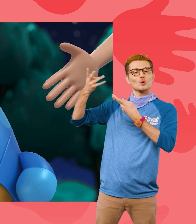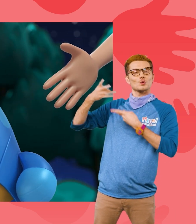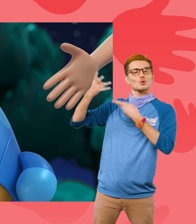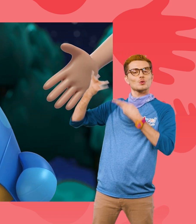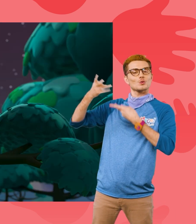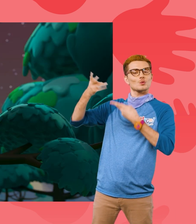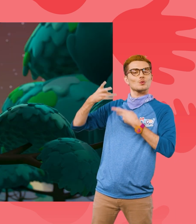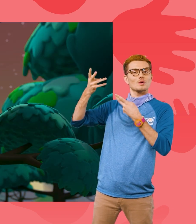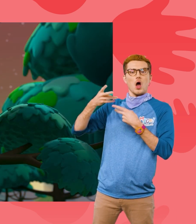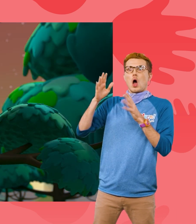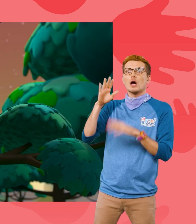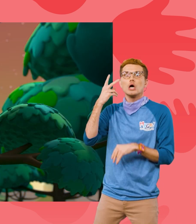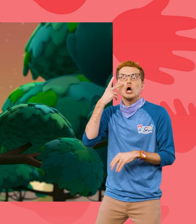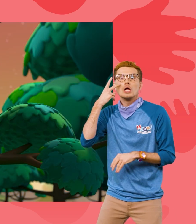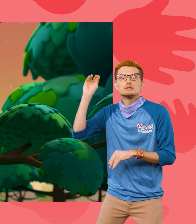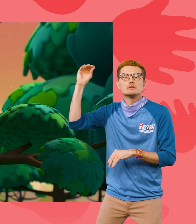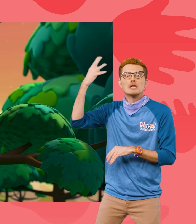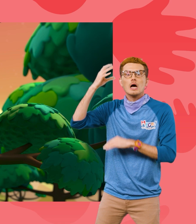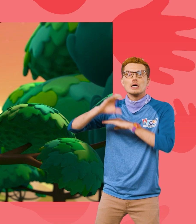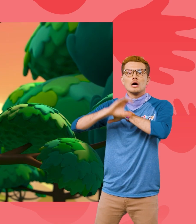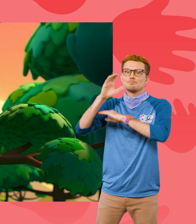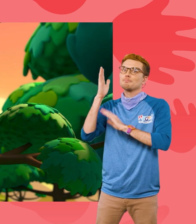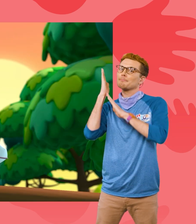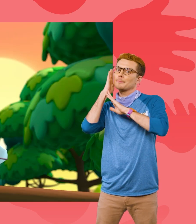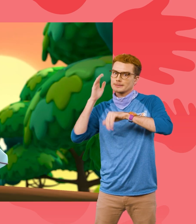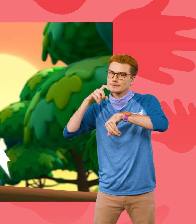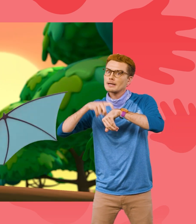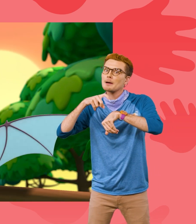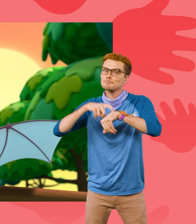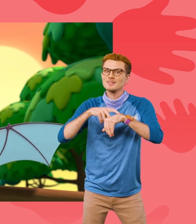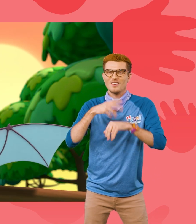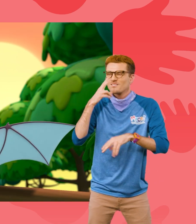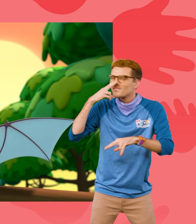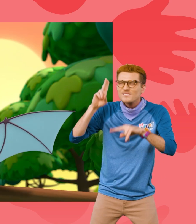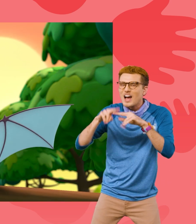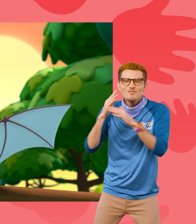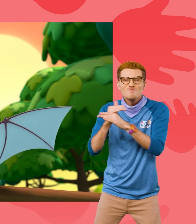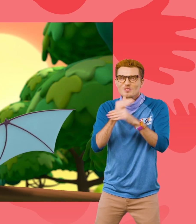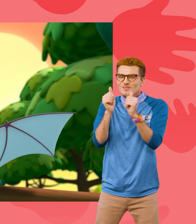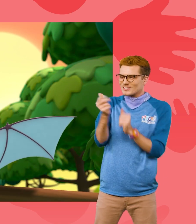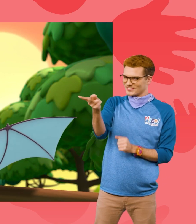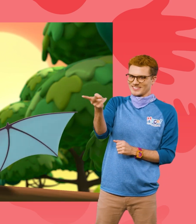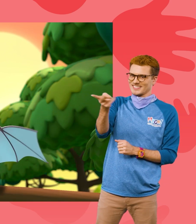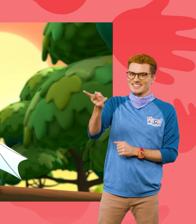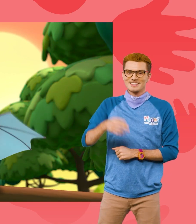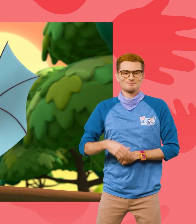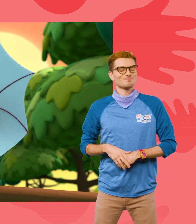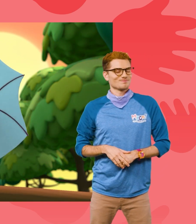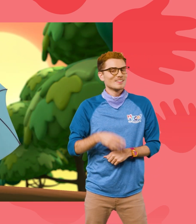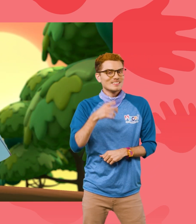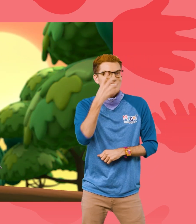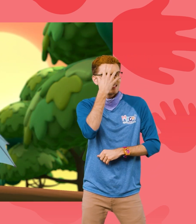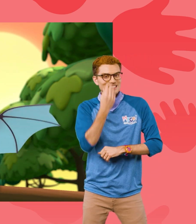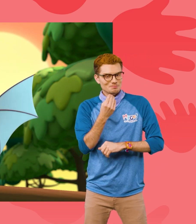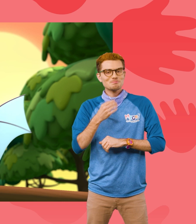Oh, look! It's bedtime! Fun flying with you, Blippi and D-Bo! Oh! Oh!